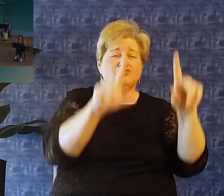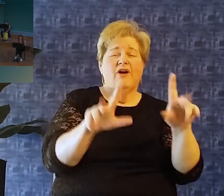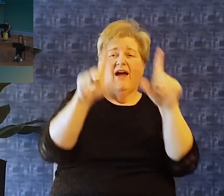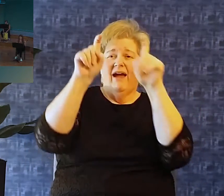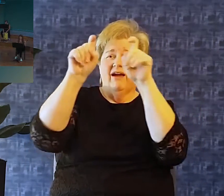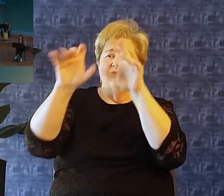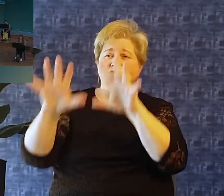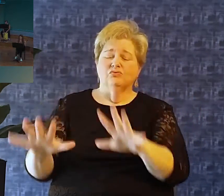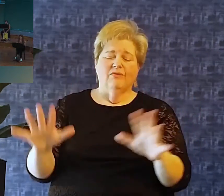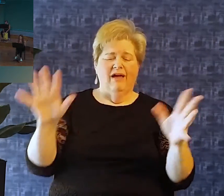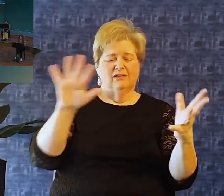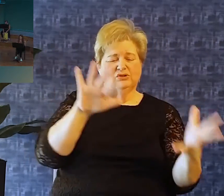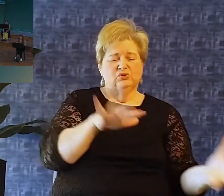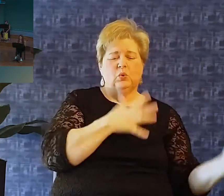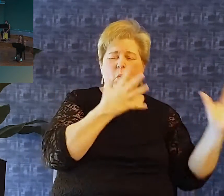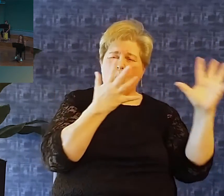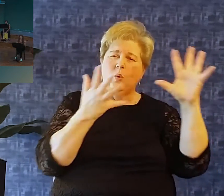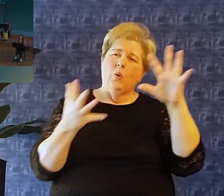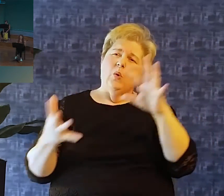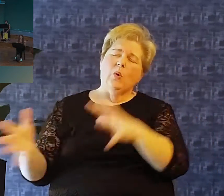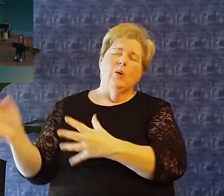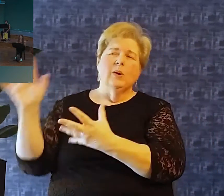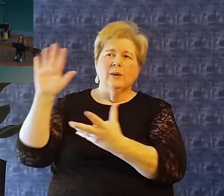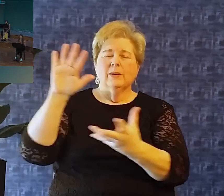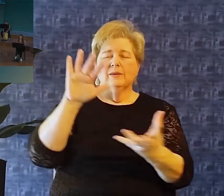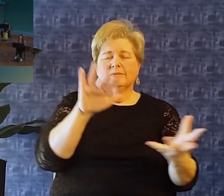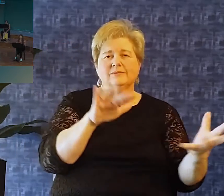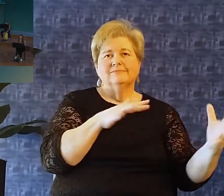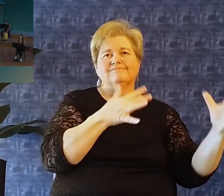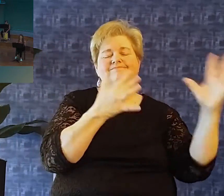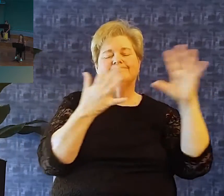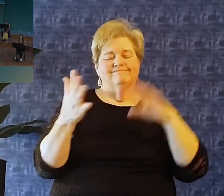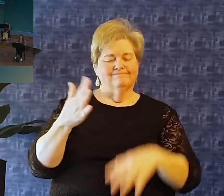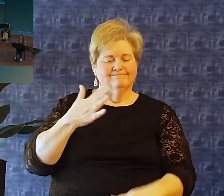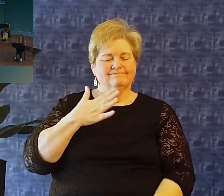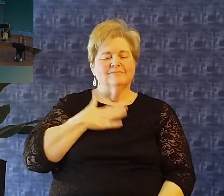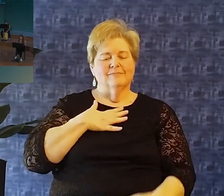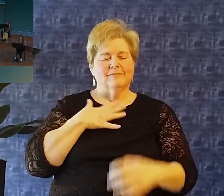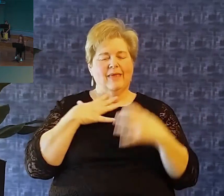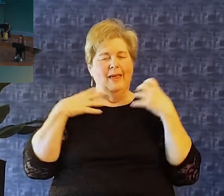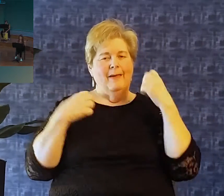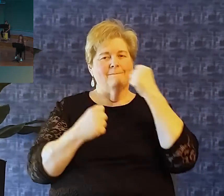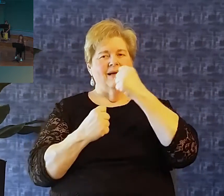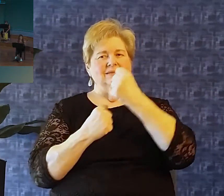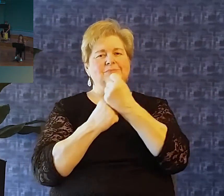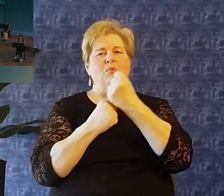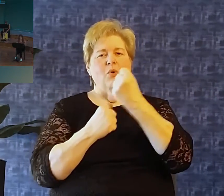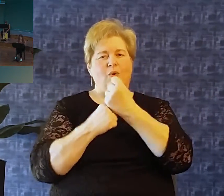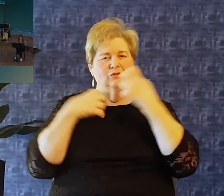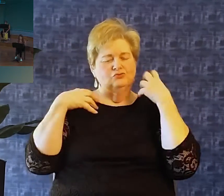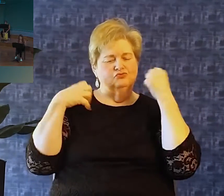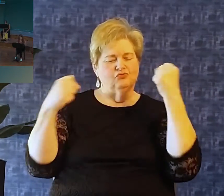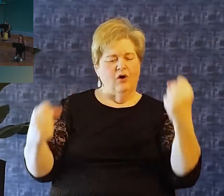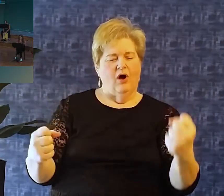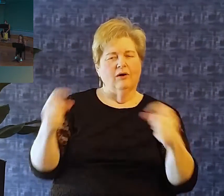every high and stormy gale My anger